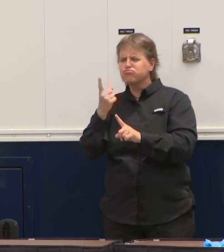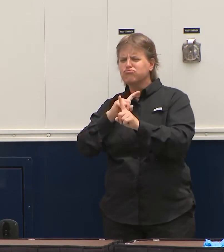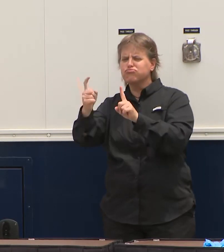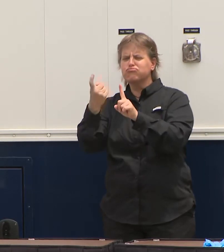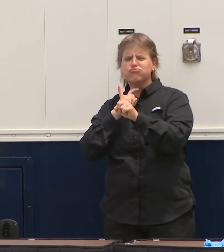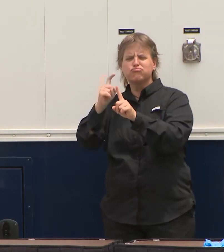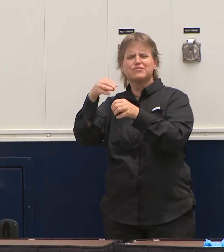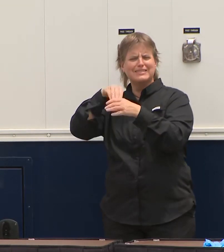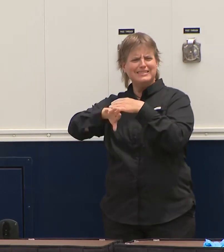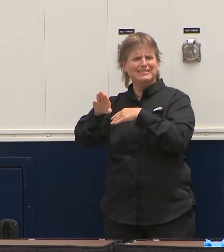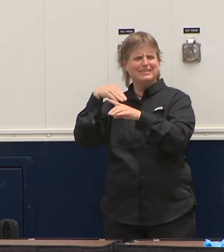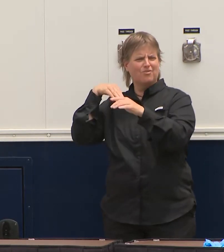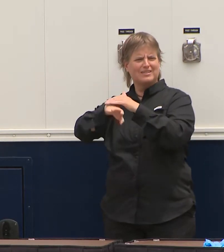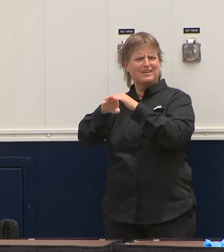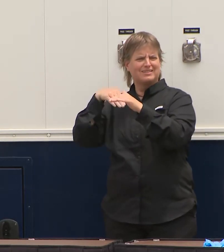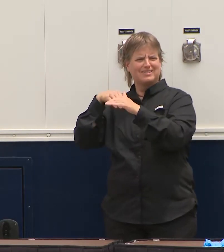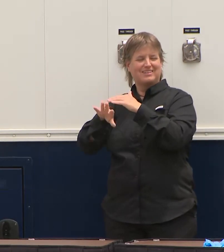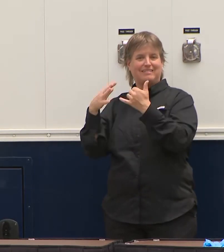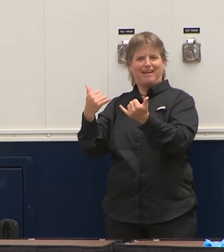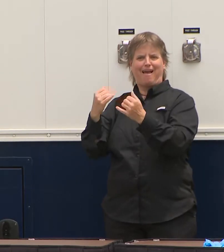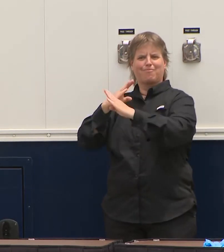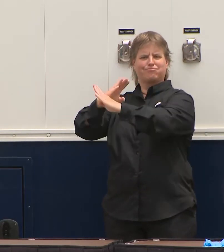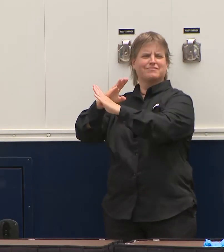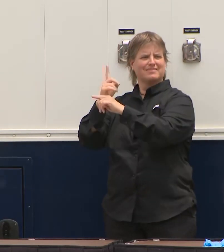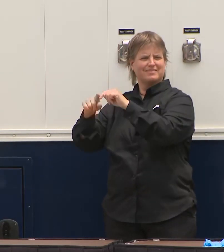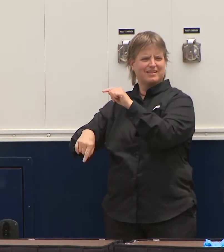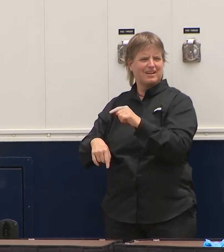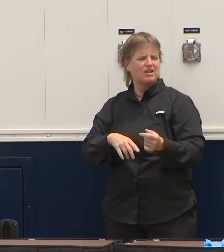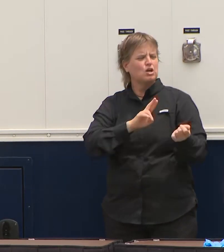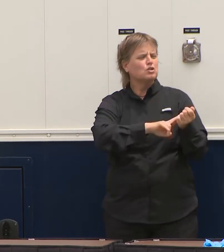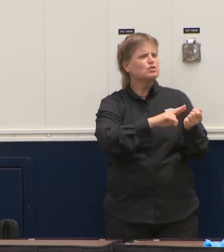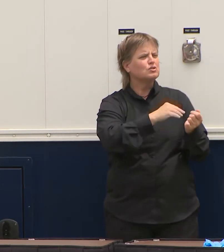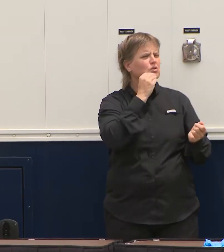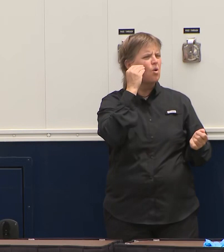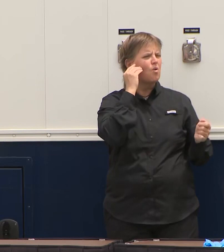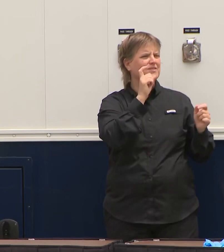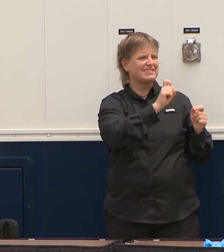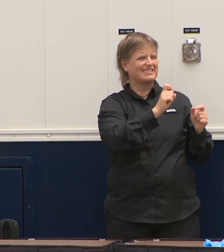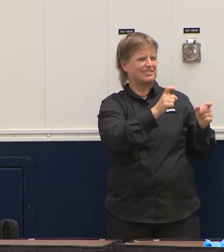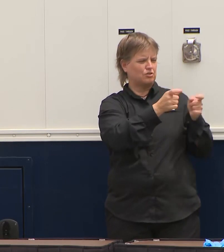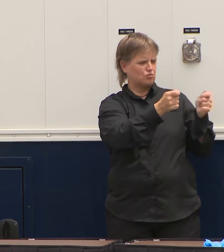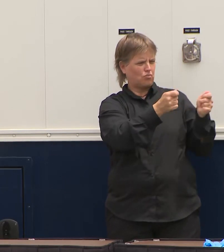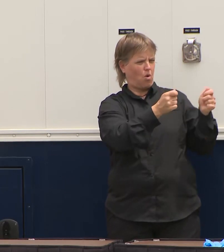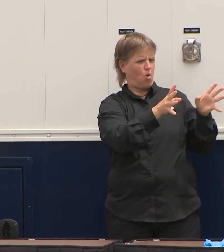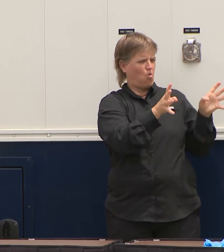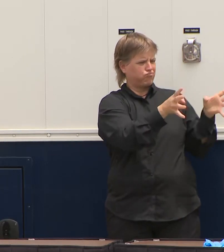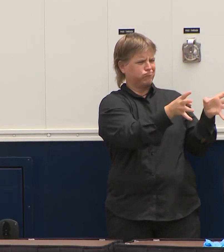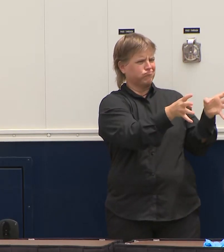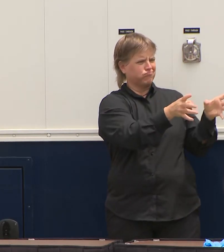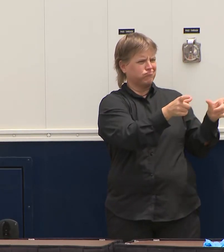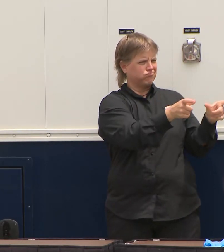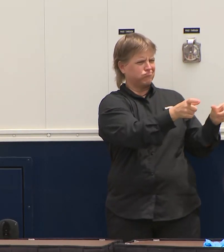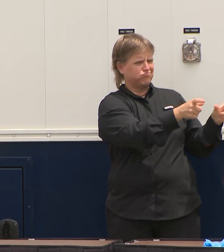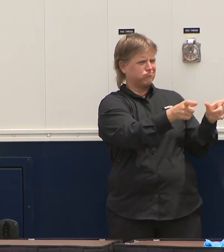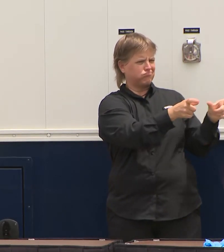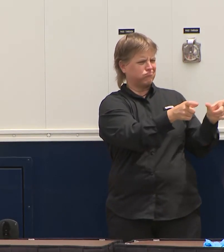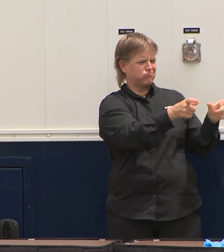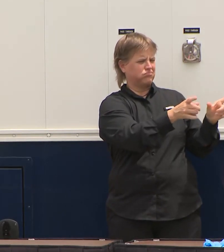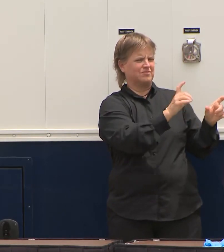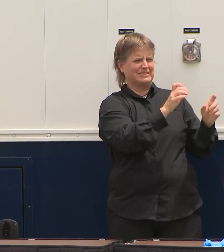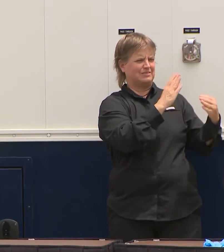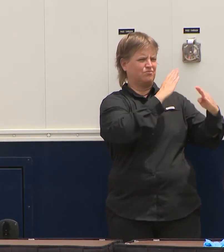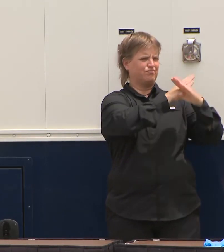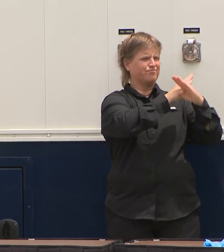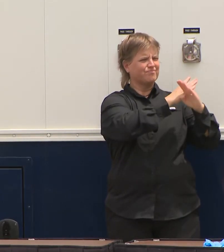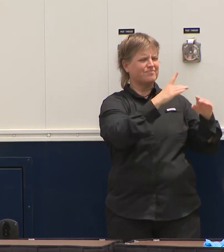actually, you people are going to be able to make, you know, the nursing home, you have the ability to control access. And as I mentioned with the Abbott Labs test, I've told the